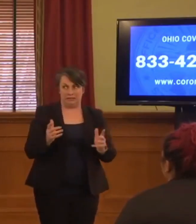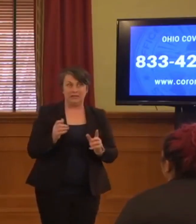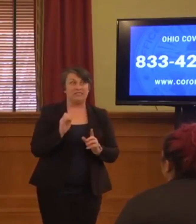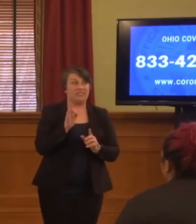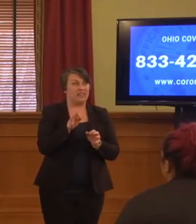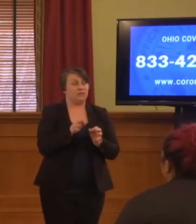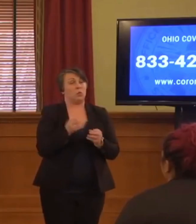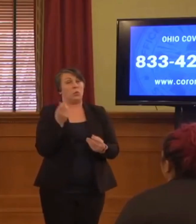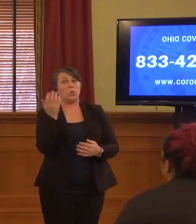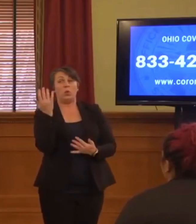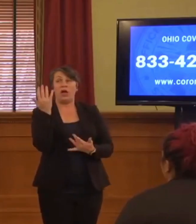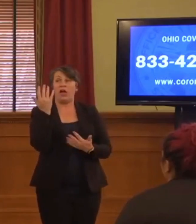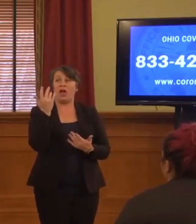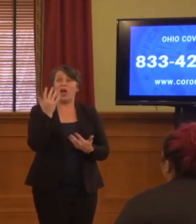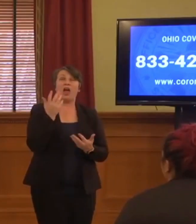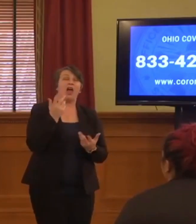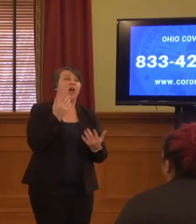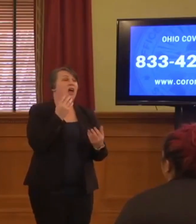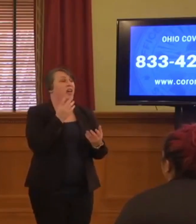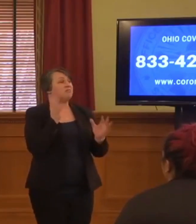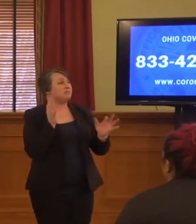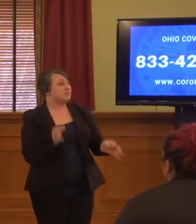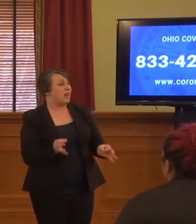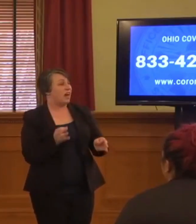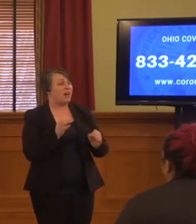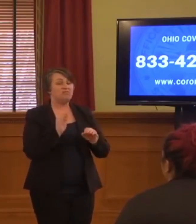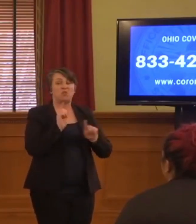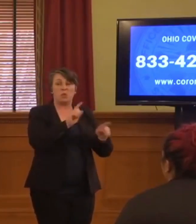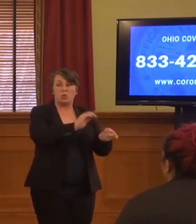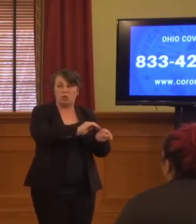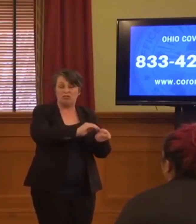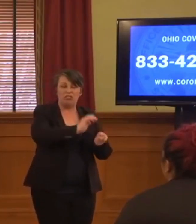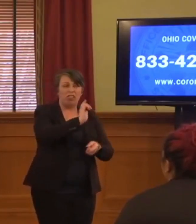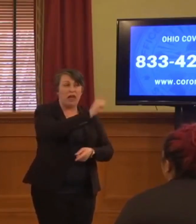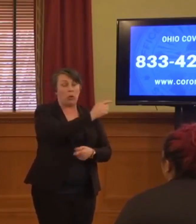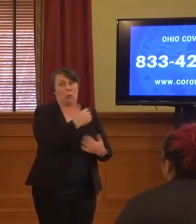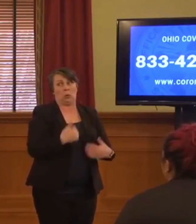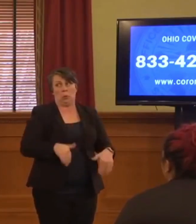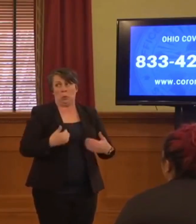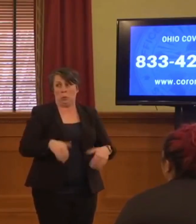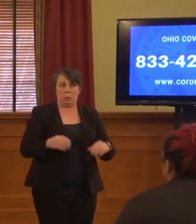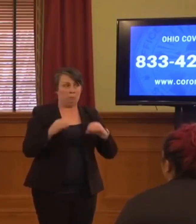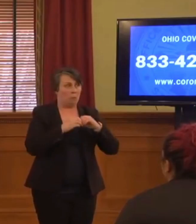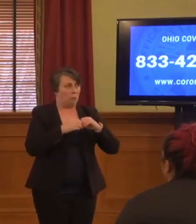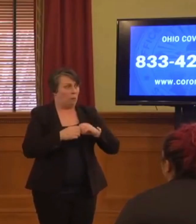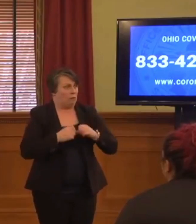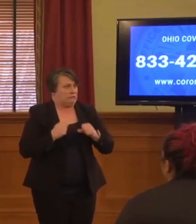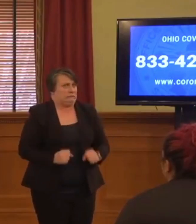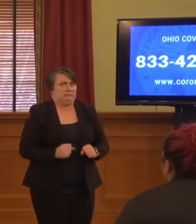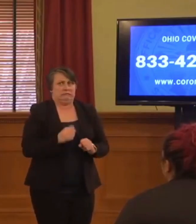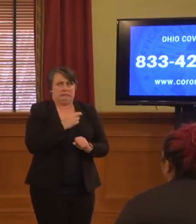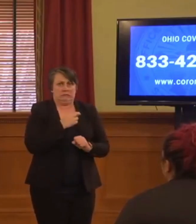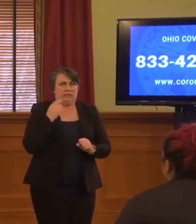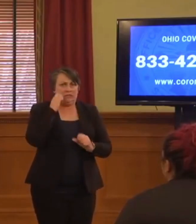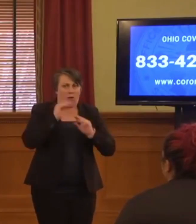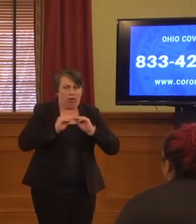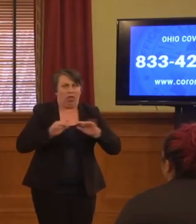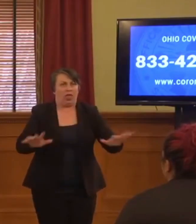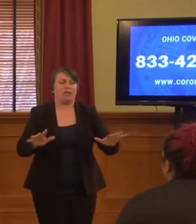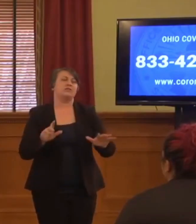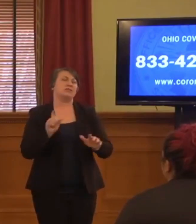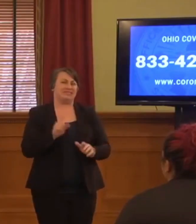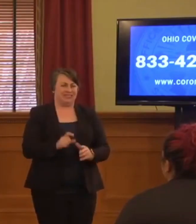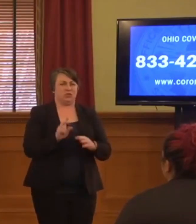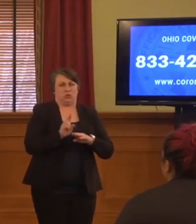whole different numbers and so it really is that kind of science, the best science we have and then making the best informed decisions